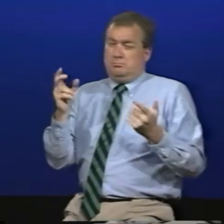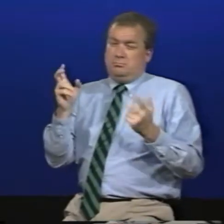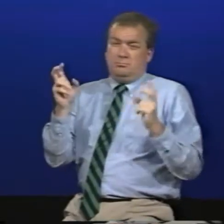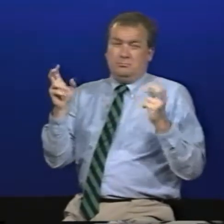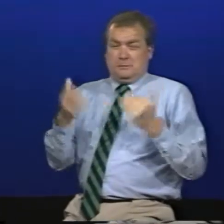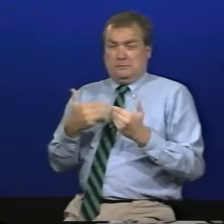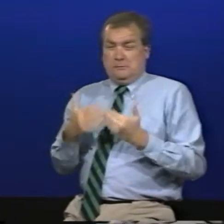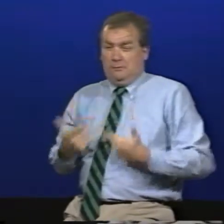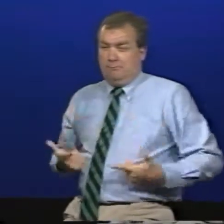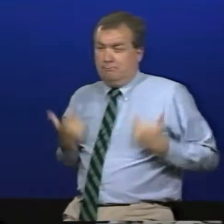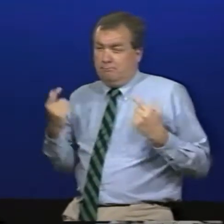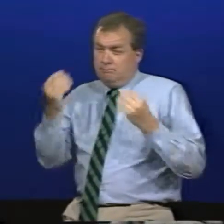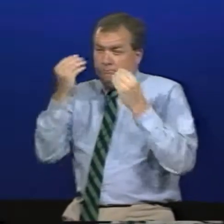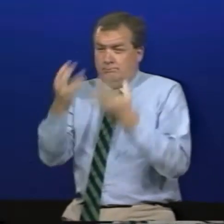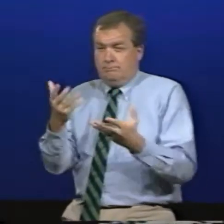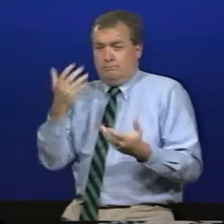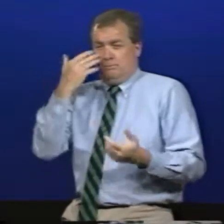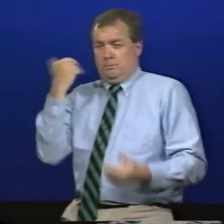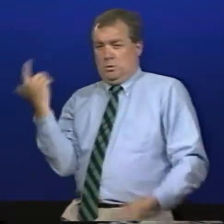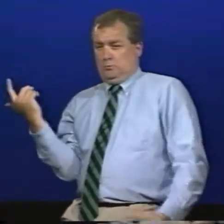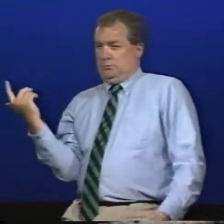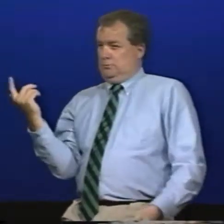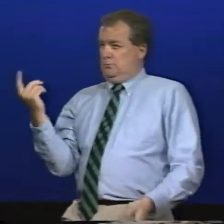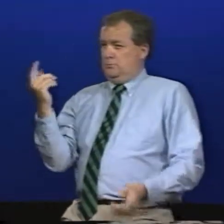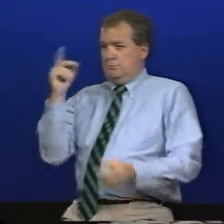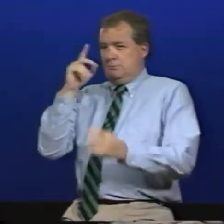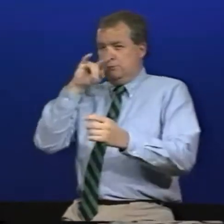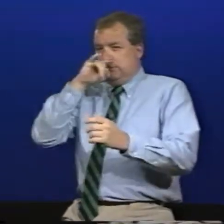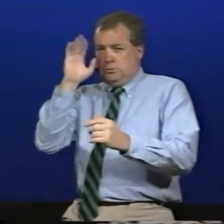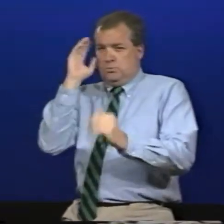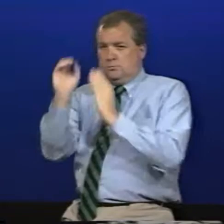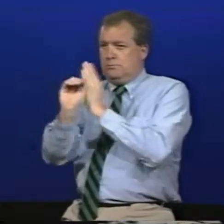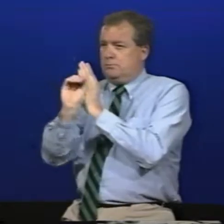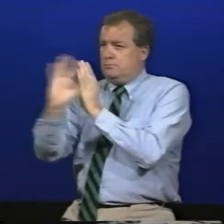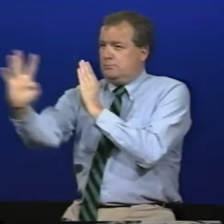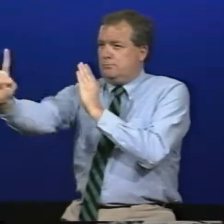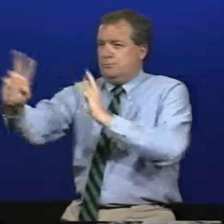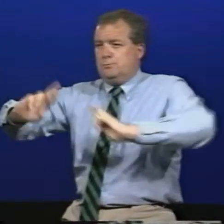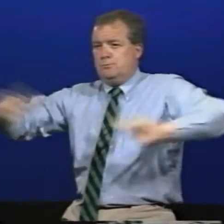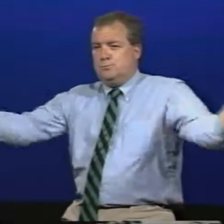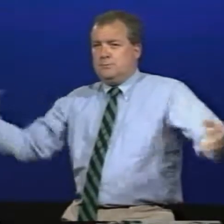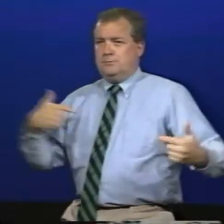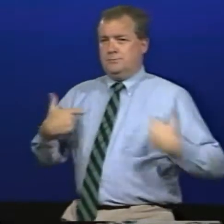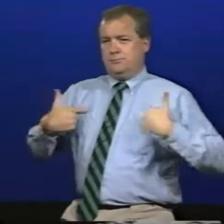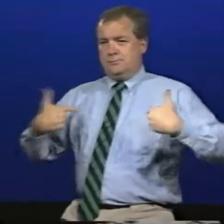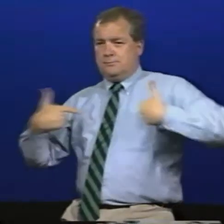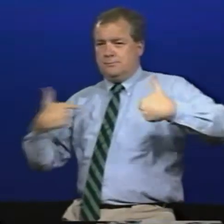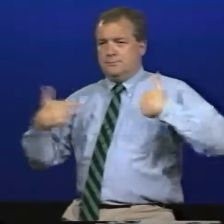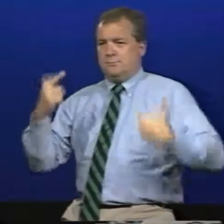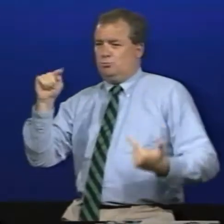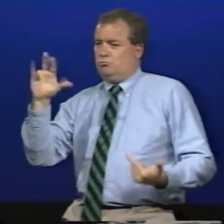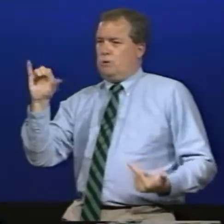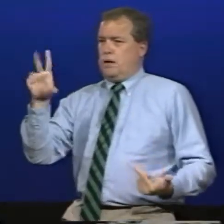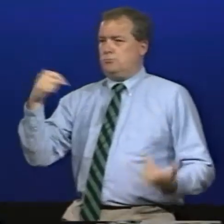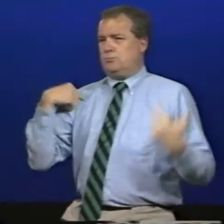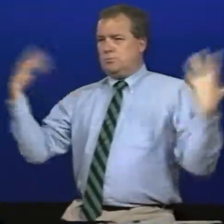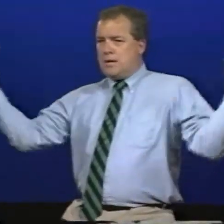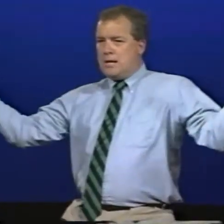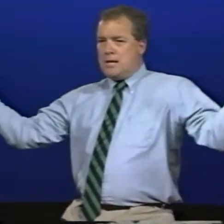I'm here to let you know that coaches really have an easy life because you always have kids who are lining up in droves